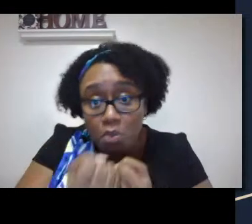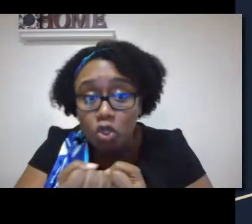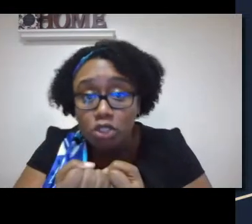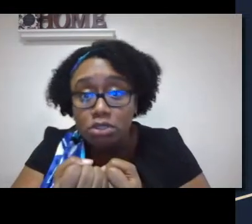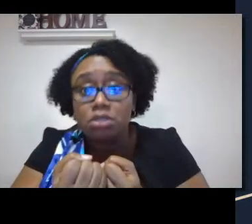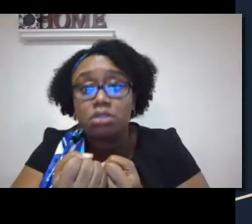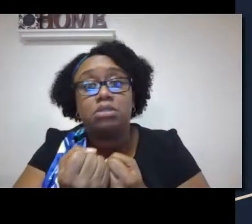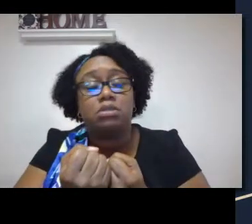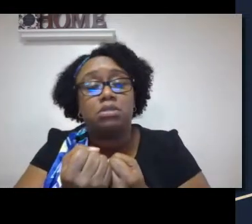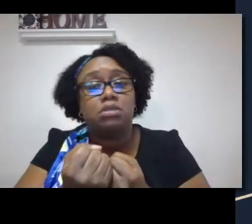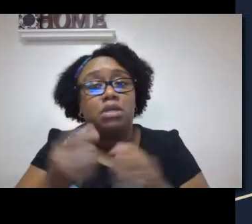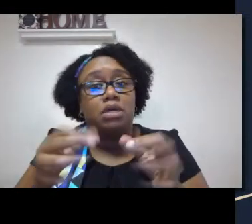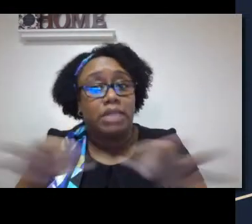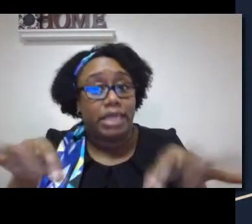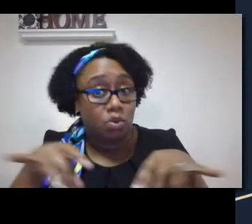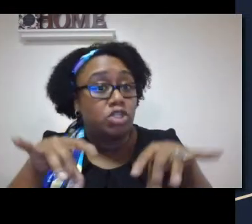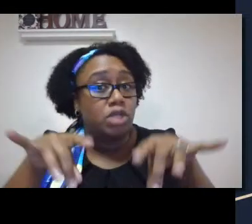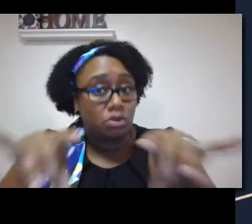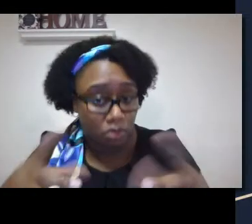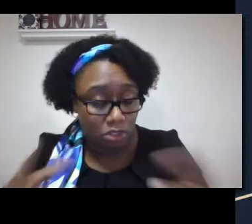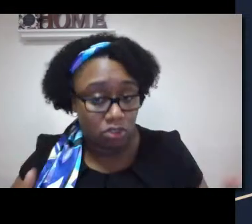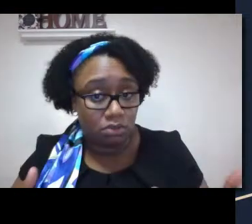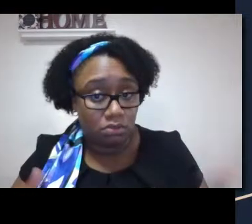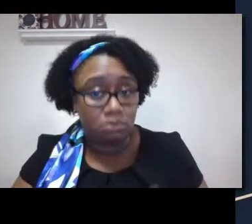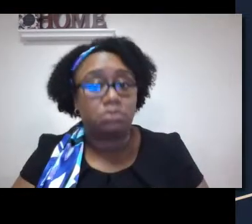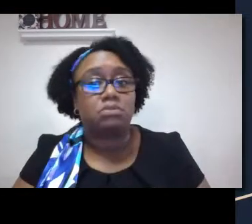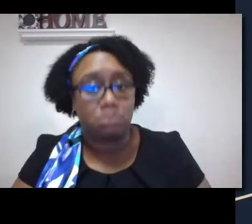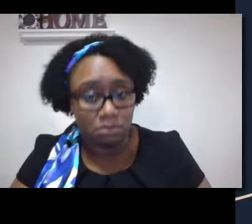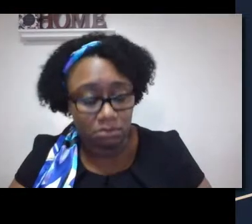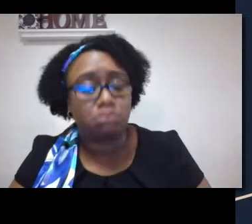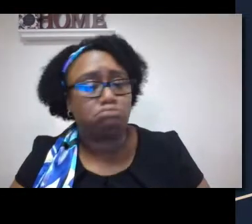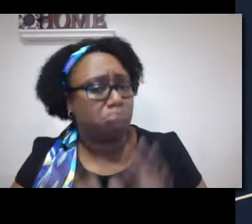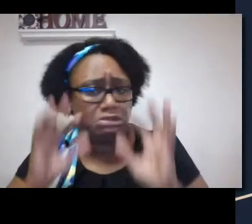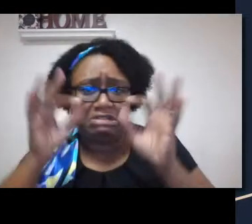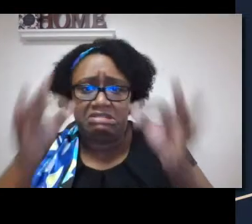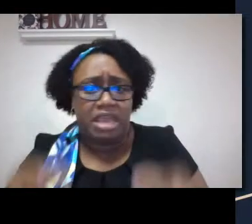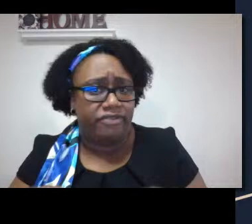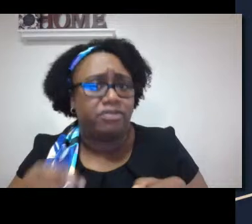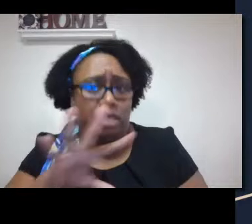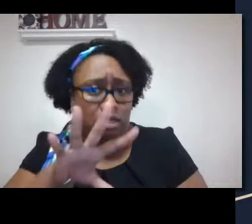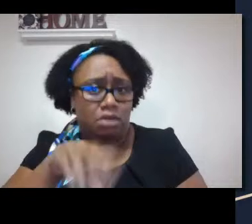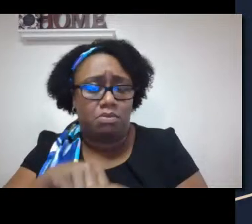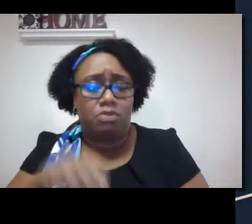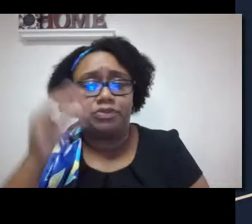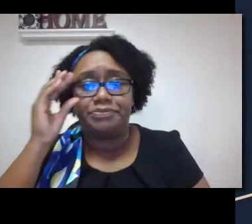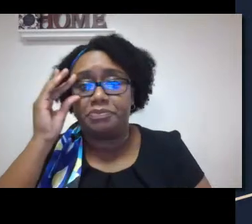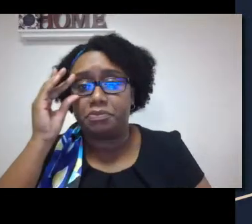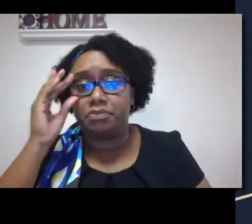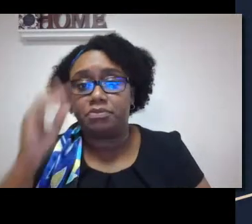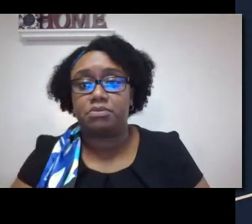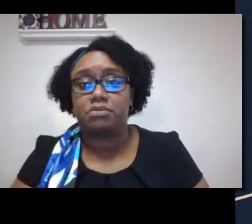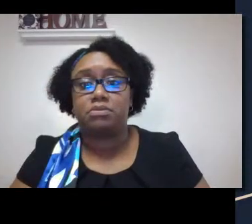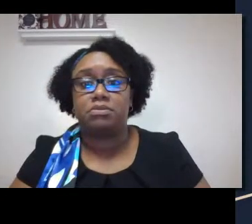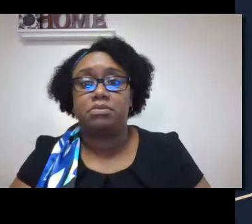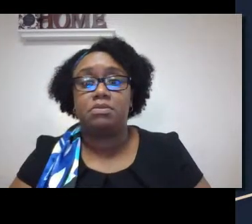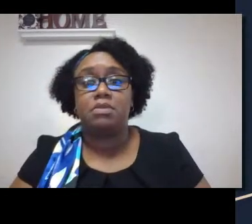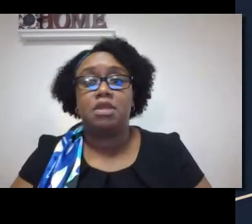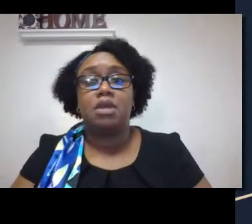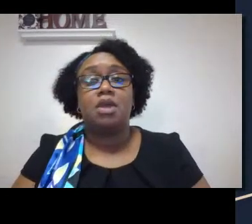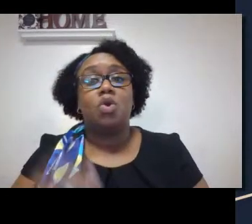We can discuss hearing technology and how hearing technology can support a child and language acquisition.